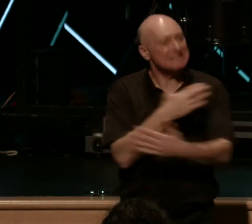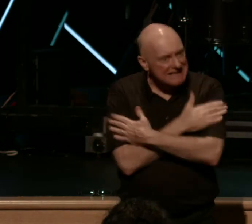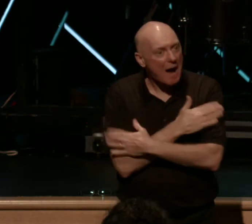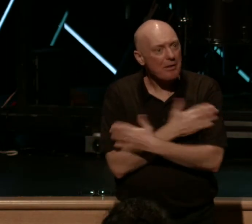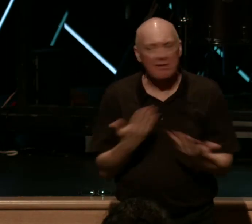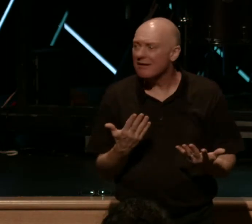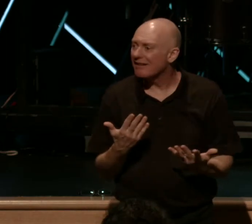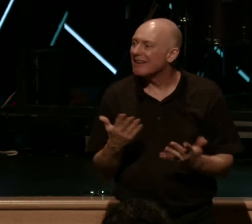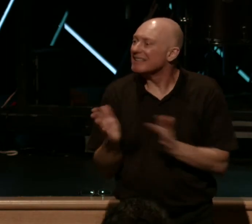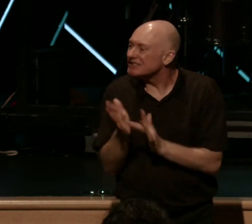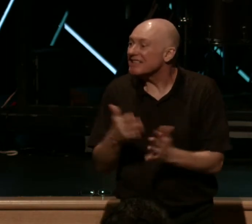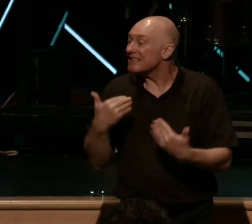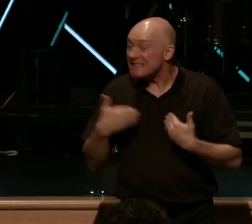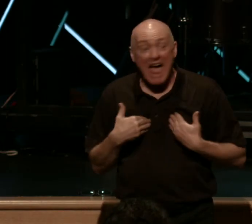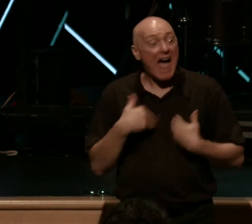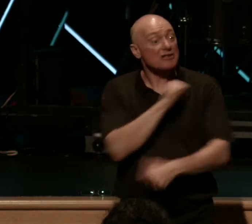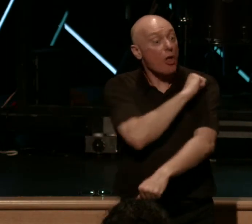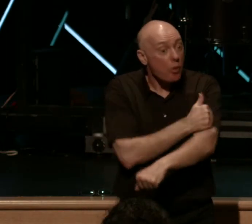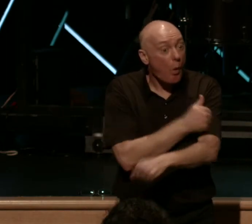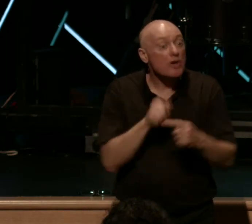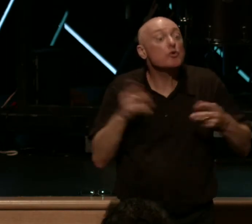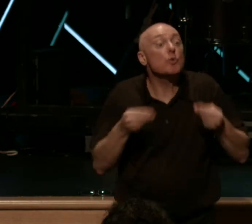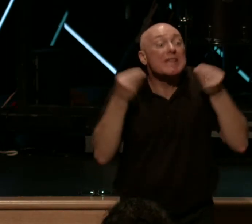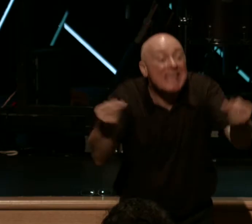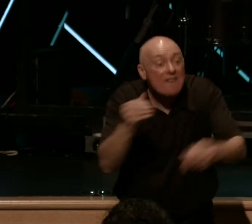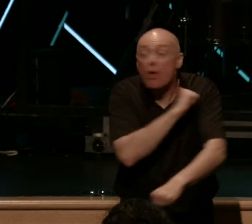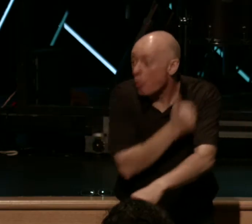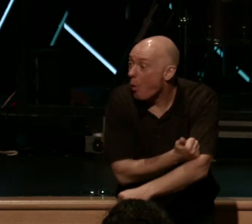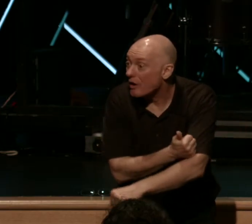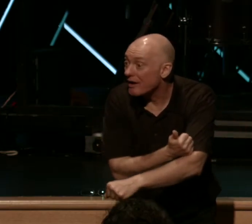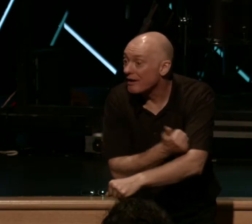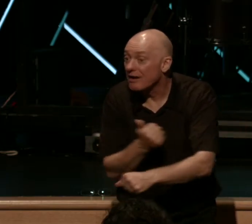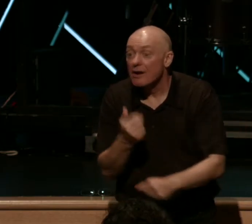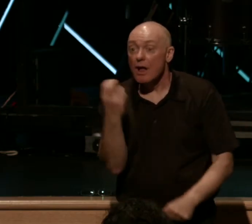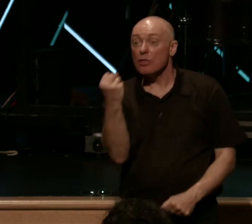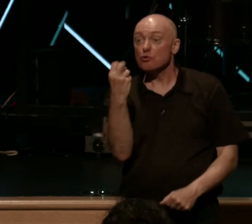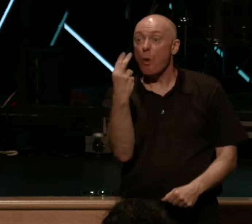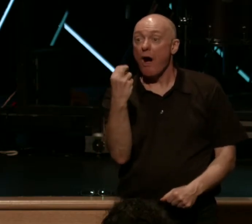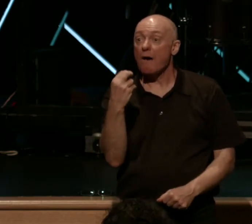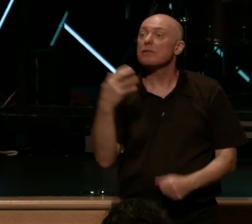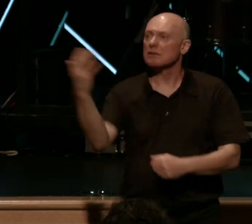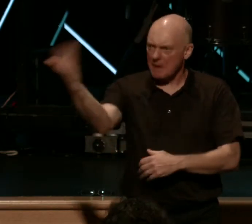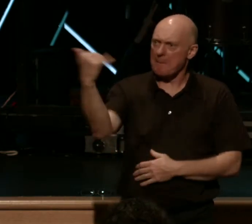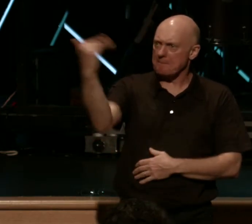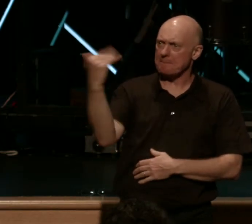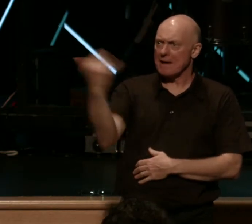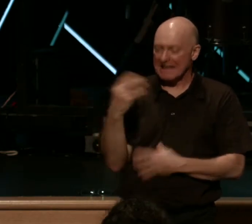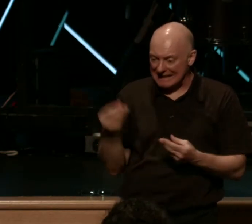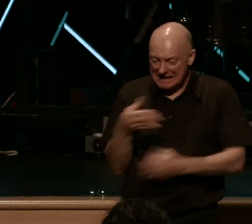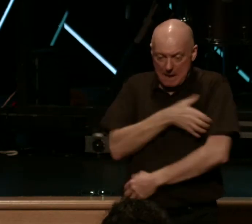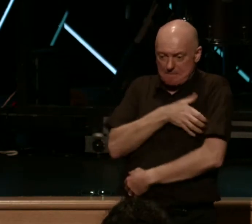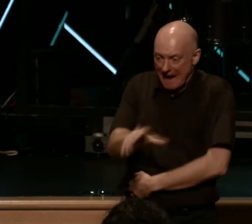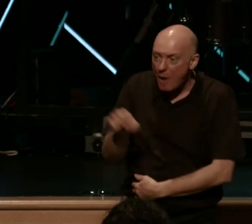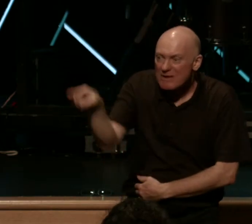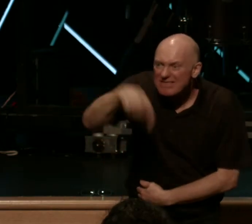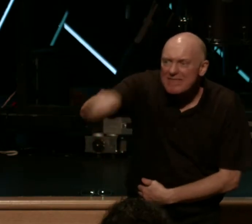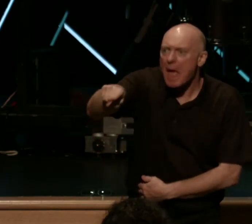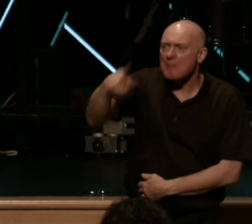Jesus has the authority to give authority. Look at chapter 3, verse 15. He calls the 12 to himself and he empowers them and gives them authority